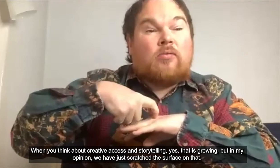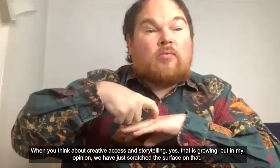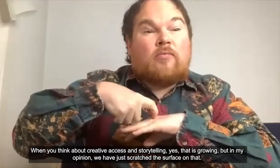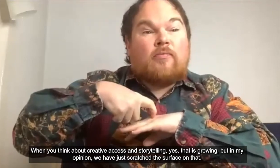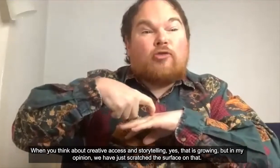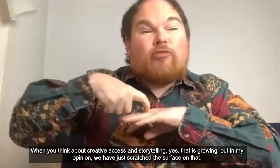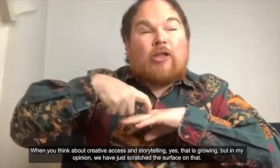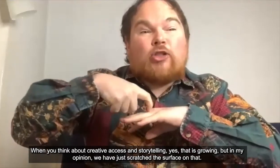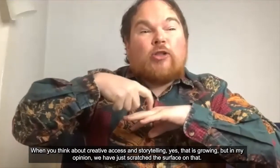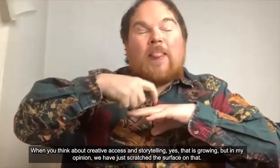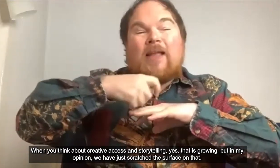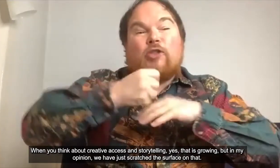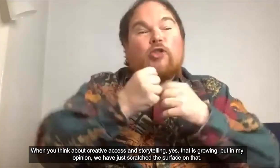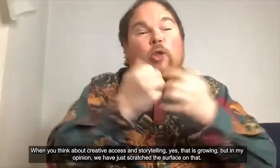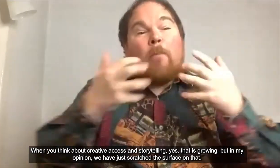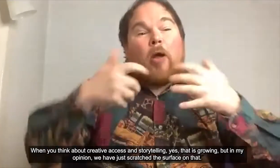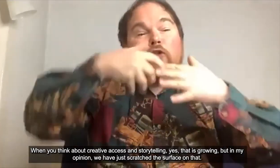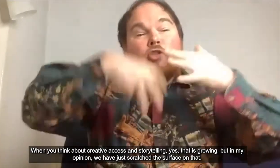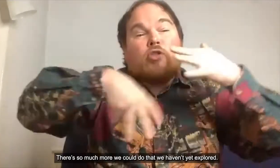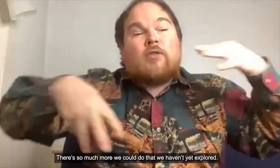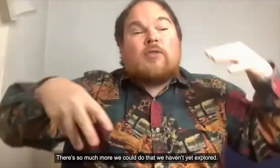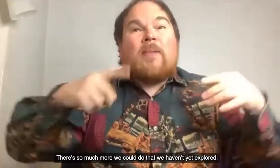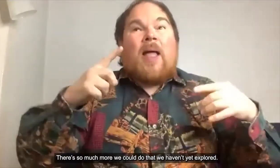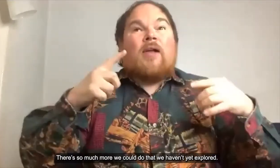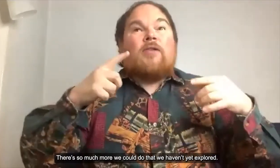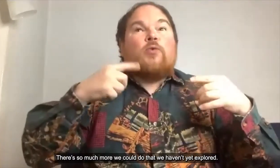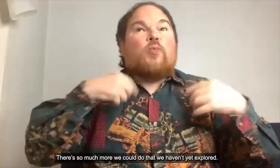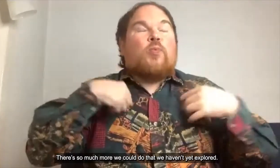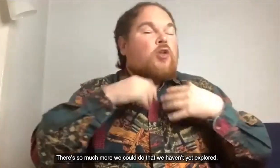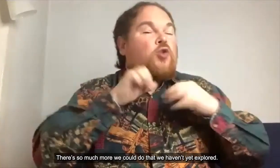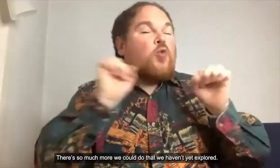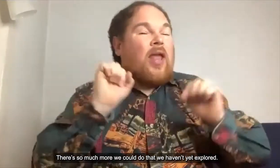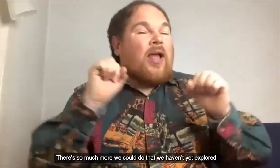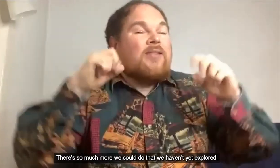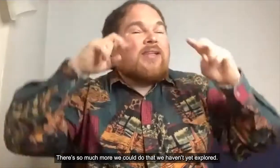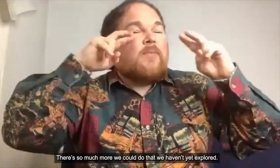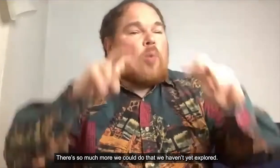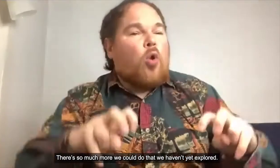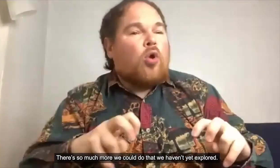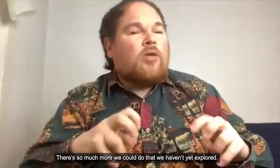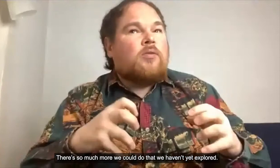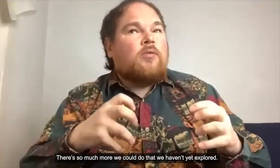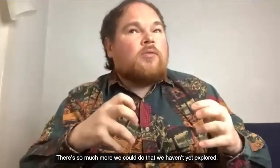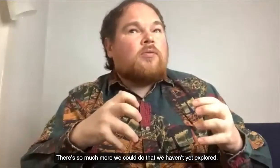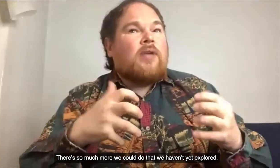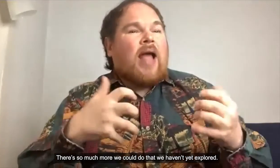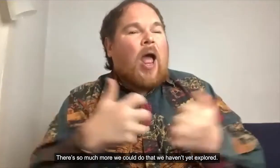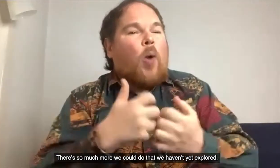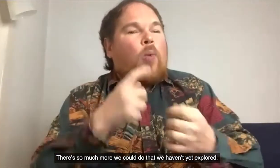just scratched the surface on that there's so much more that we could do that we haven't yet explored